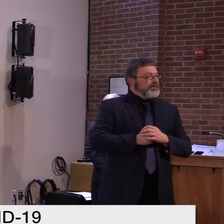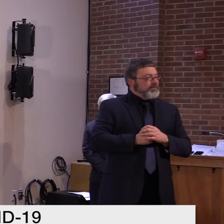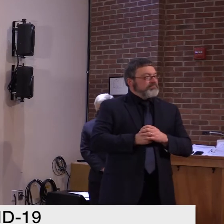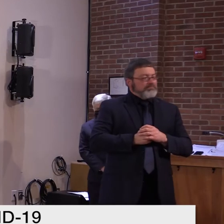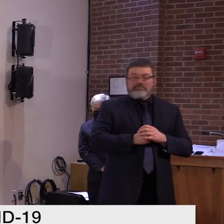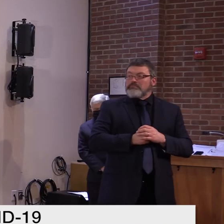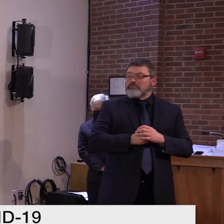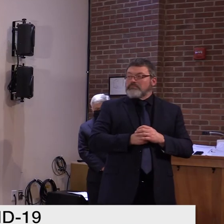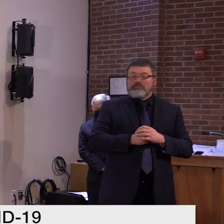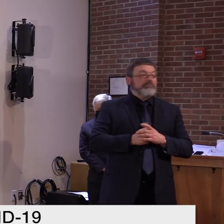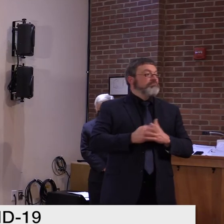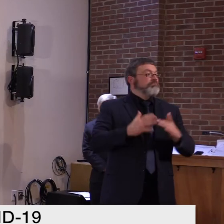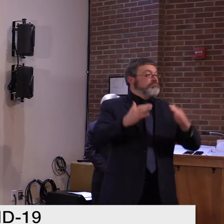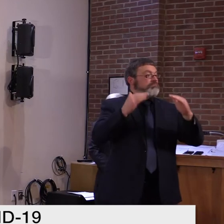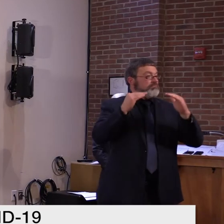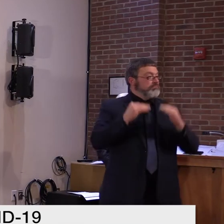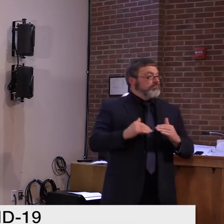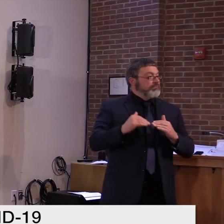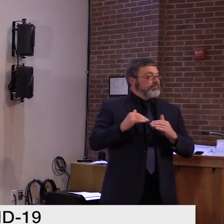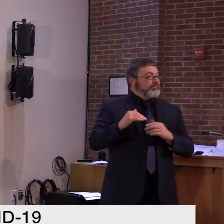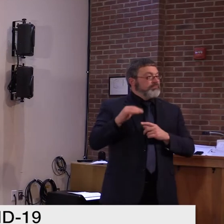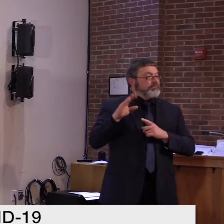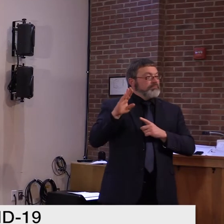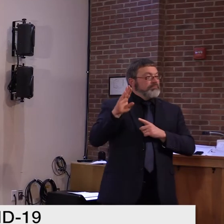Liz? Liz, the Burlington Free Press?